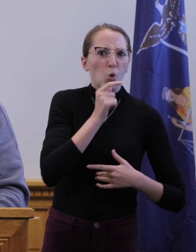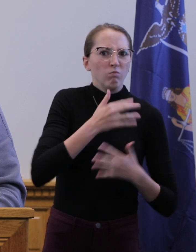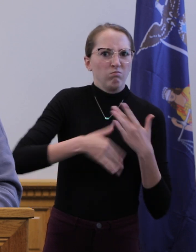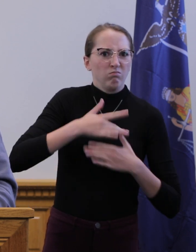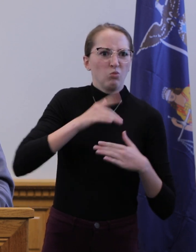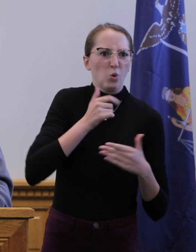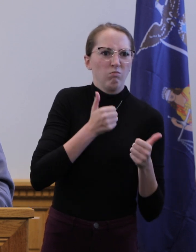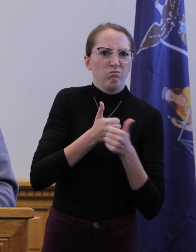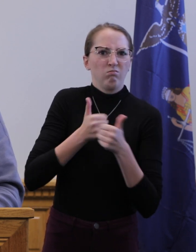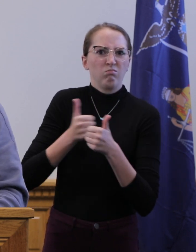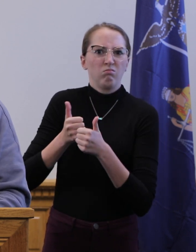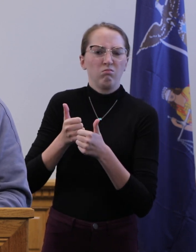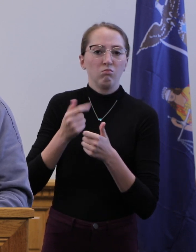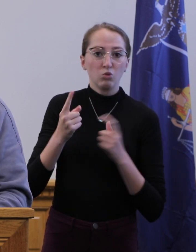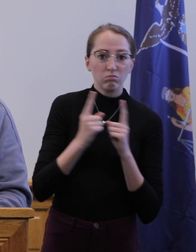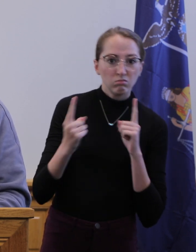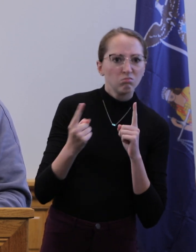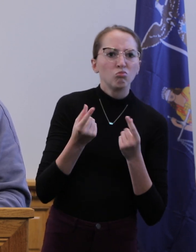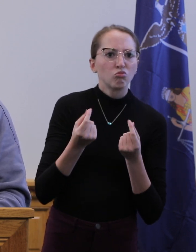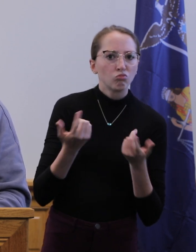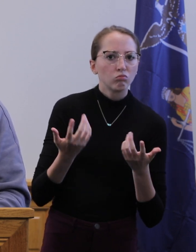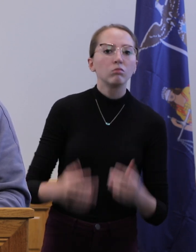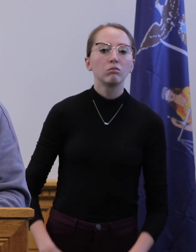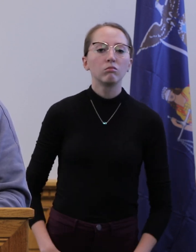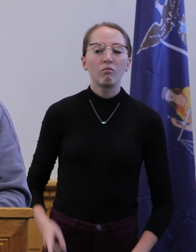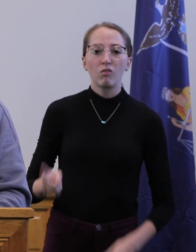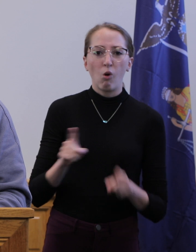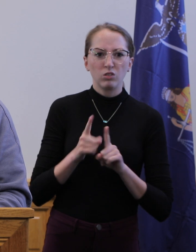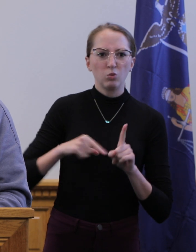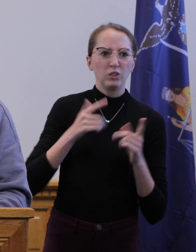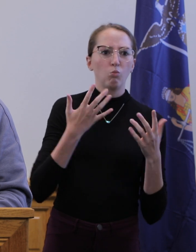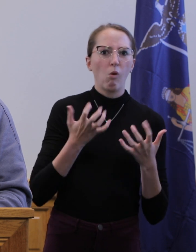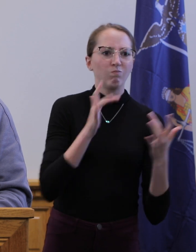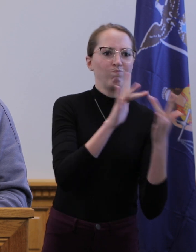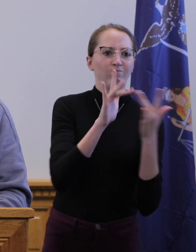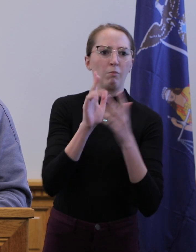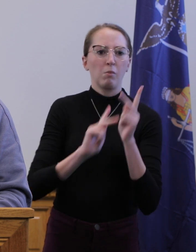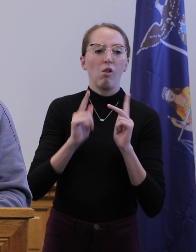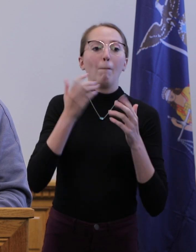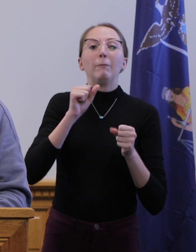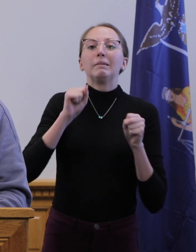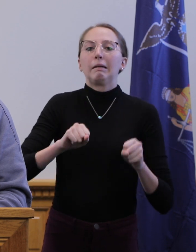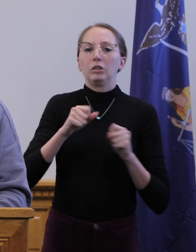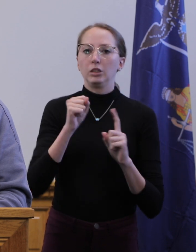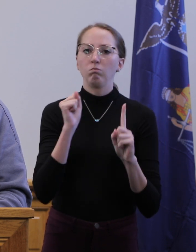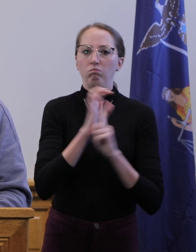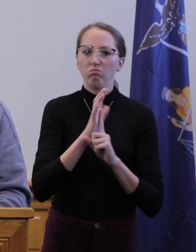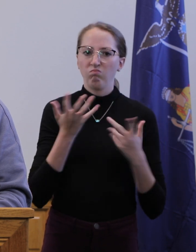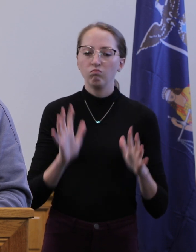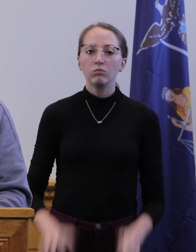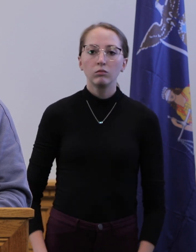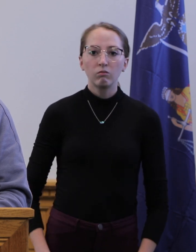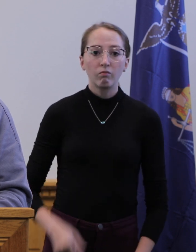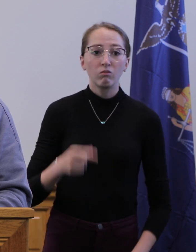From there, our public health team reached out to notify others who may have been potentially exposed. These investigations go back two days prior